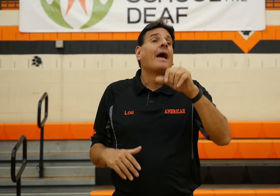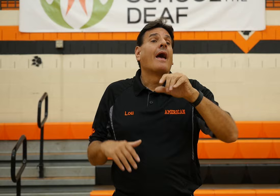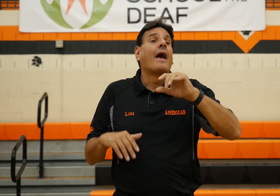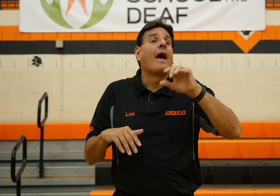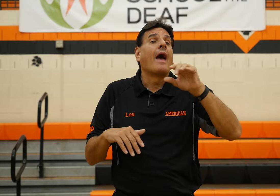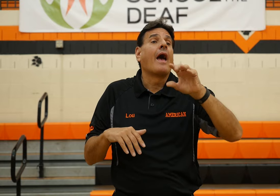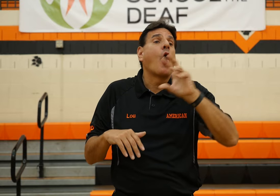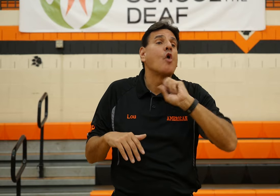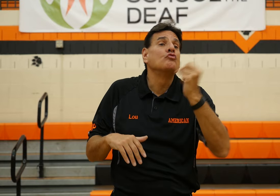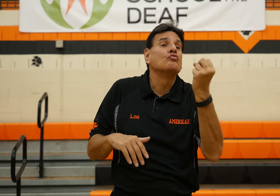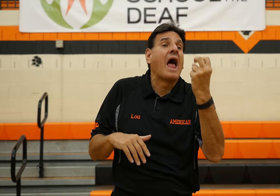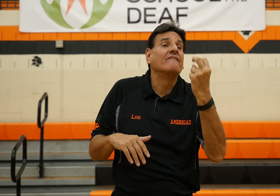days.